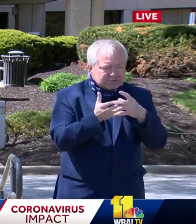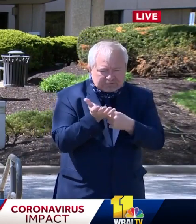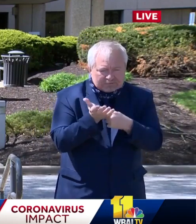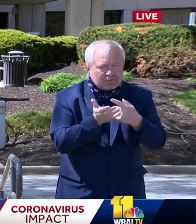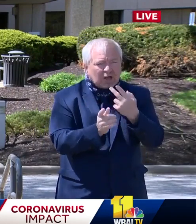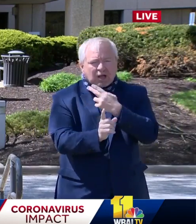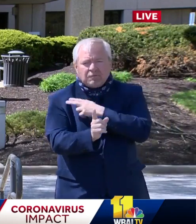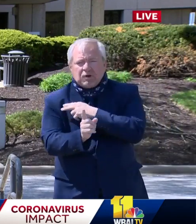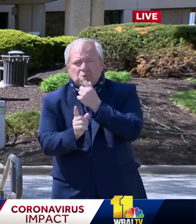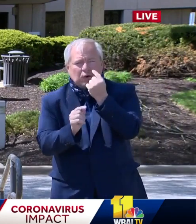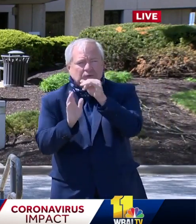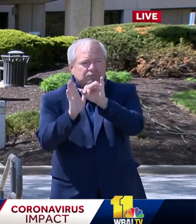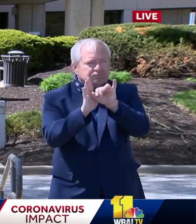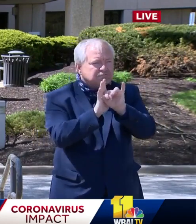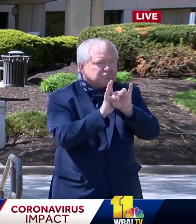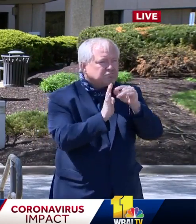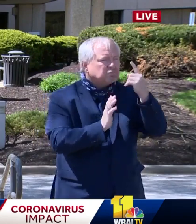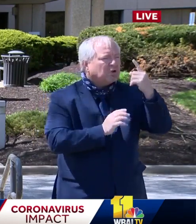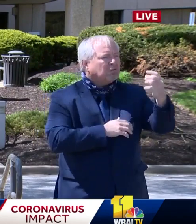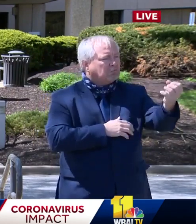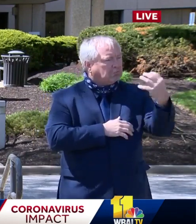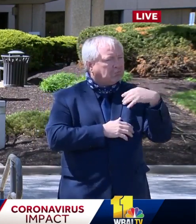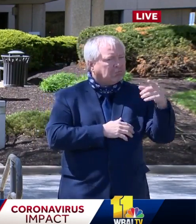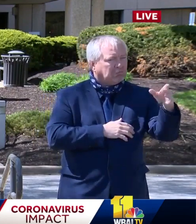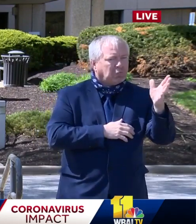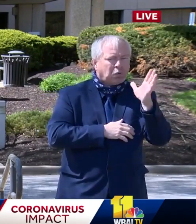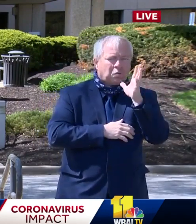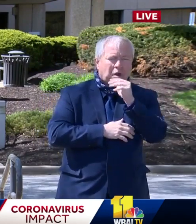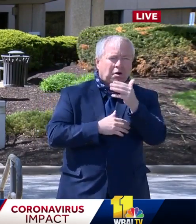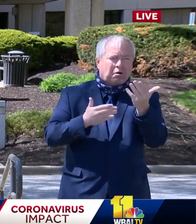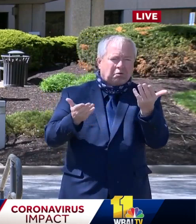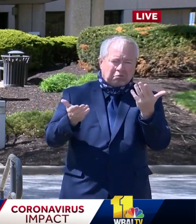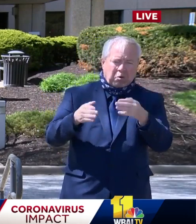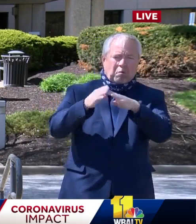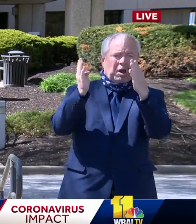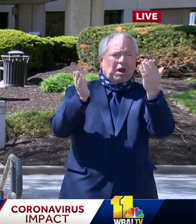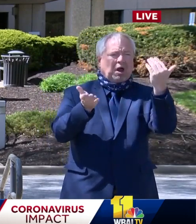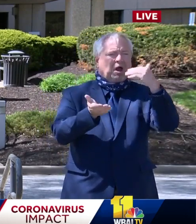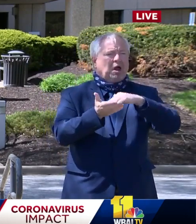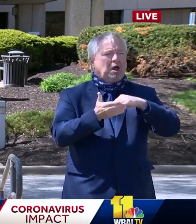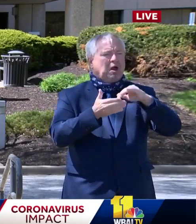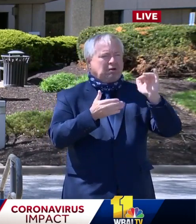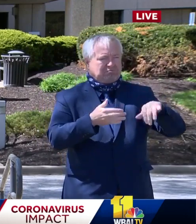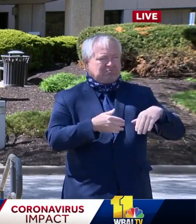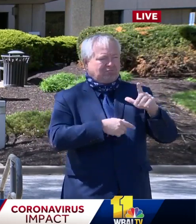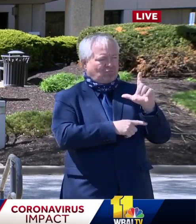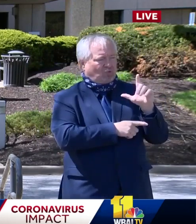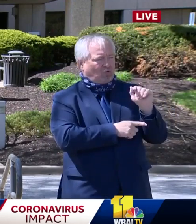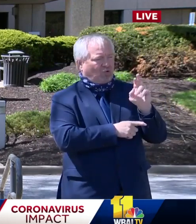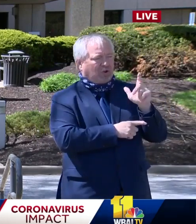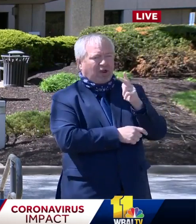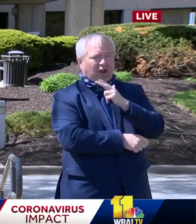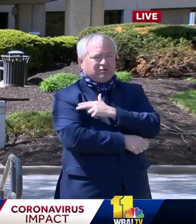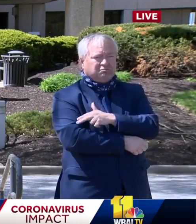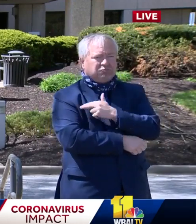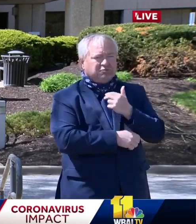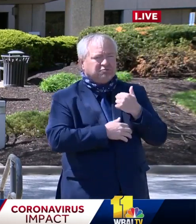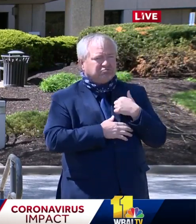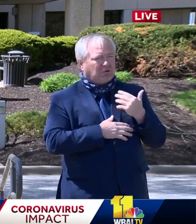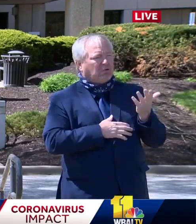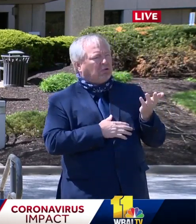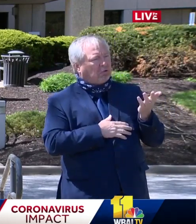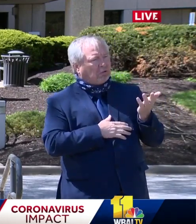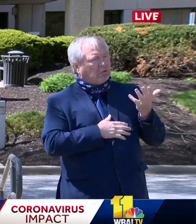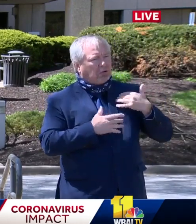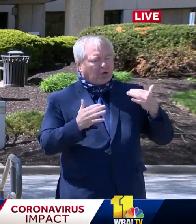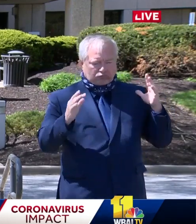that first day was, why don't we reopen the Laurel Hospital? And here we are today at the newly